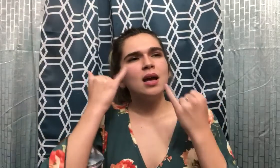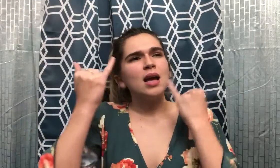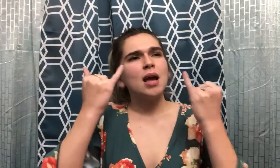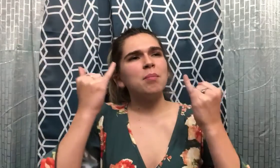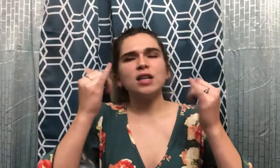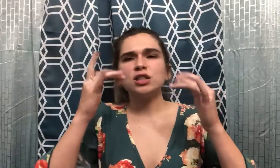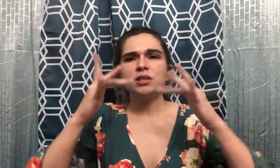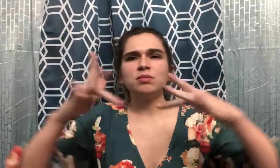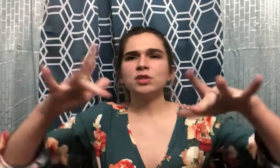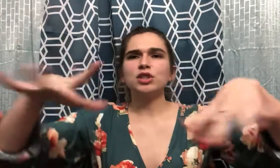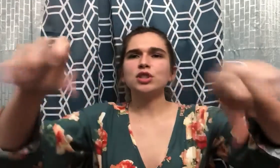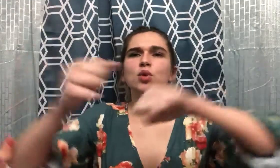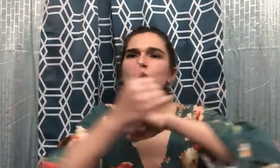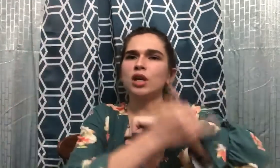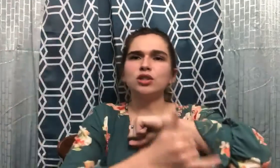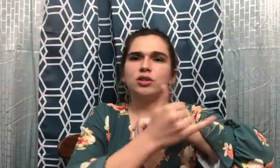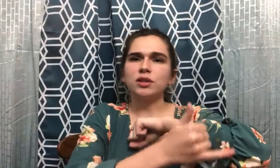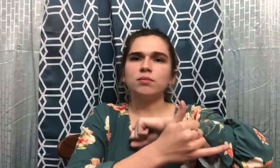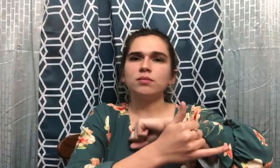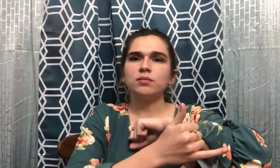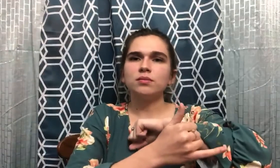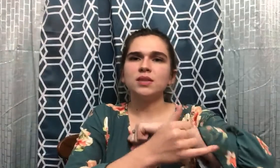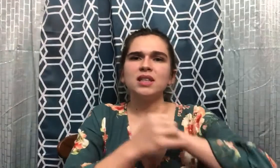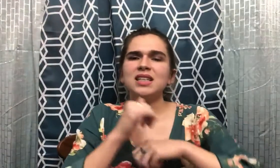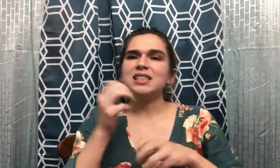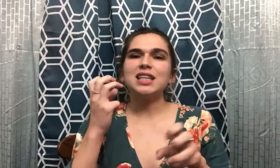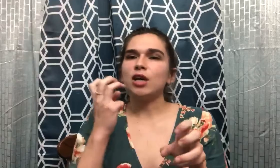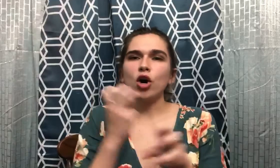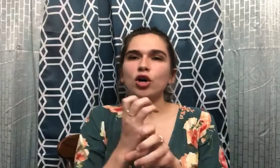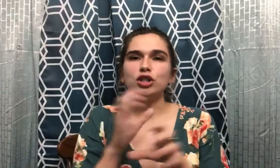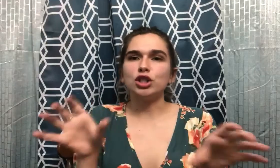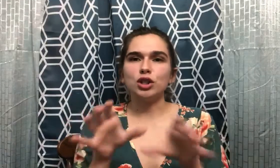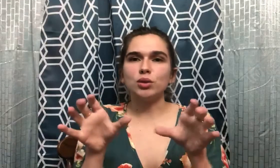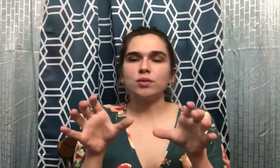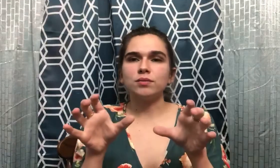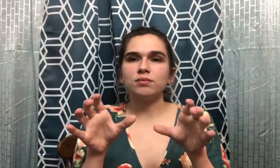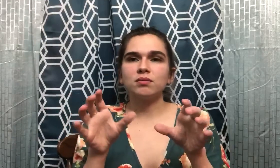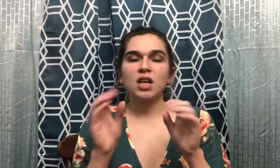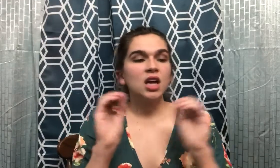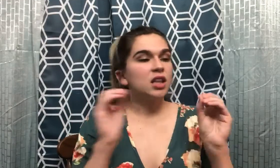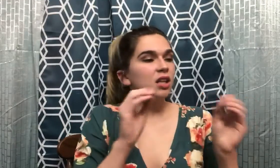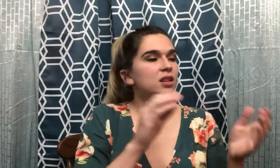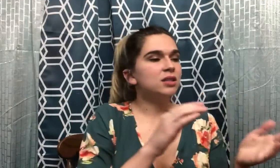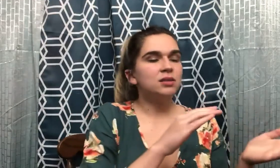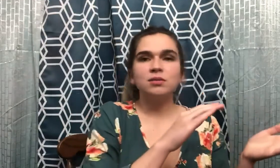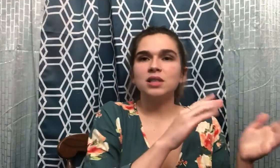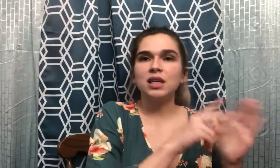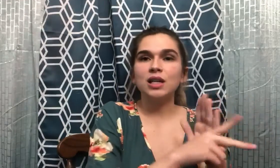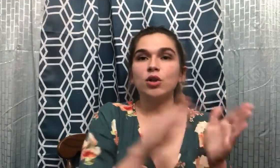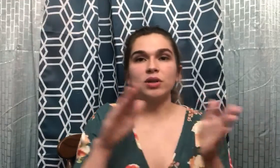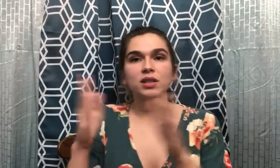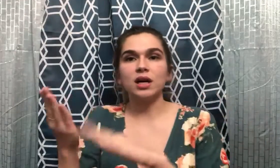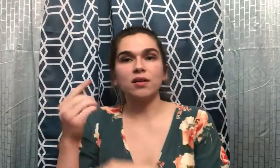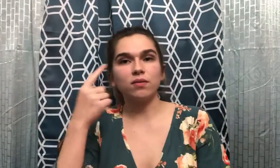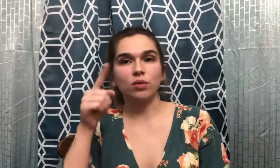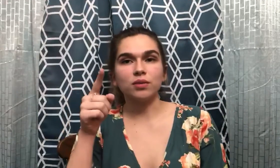Imagine there's no country. Is it hard to do? Nothing to kill or die for.